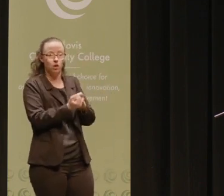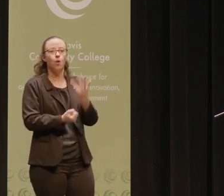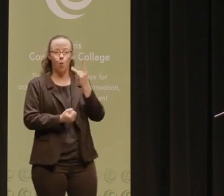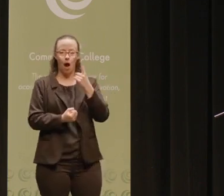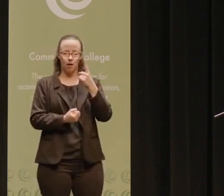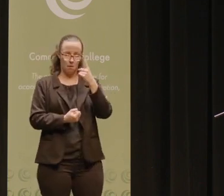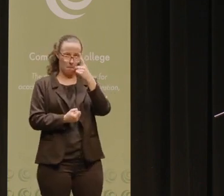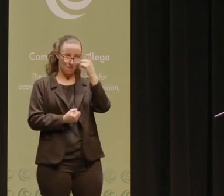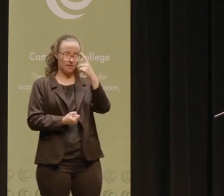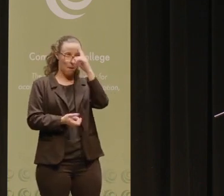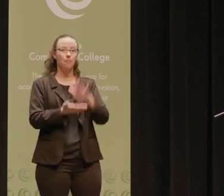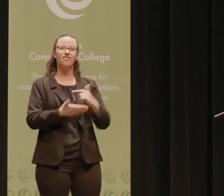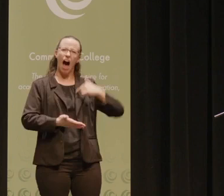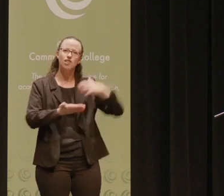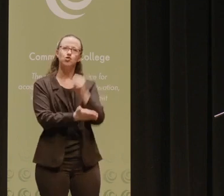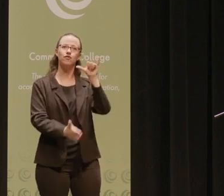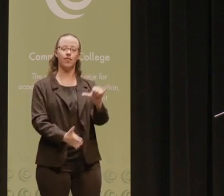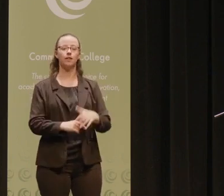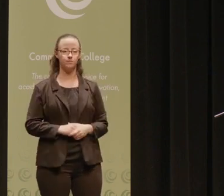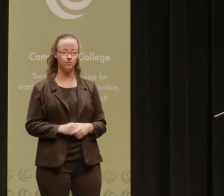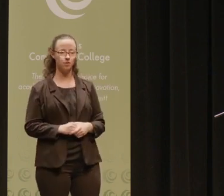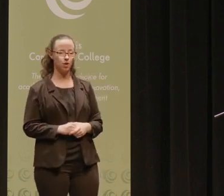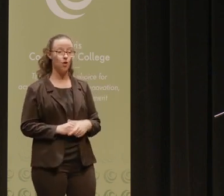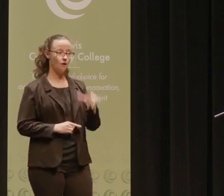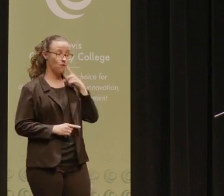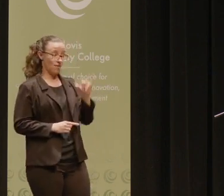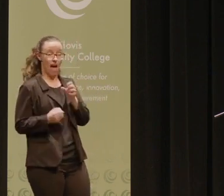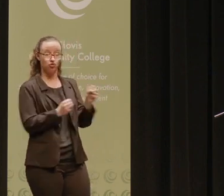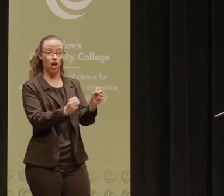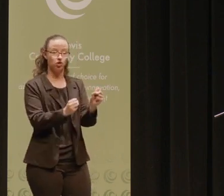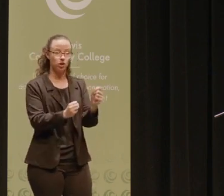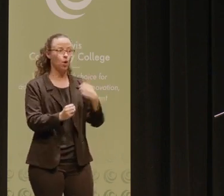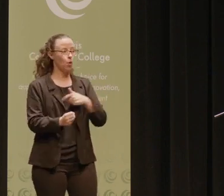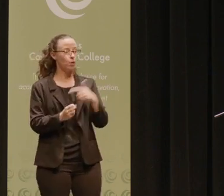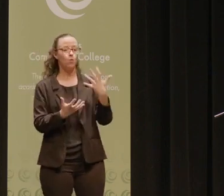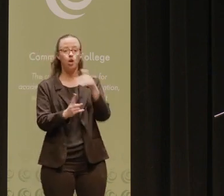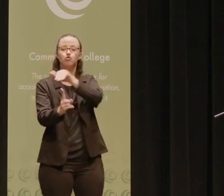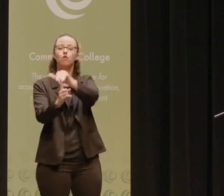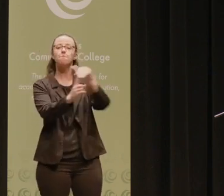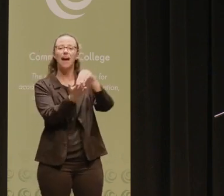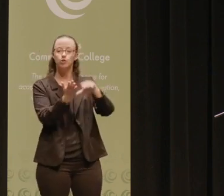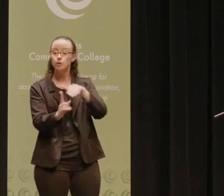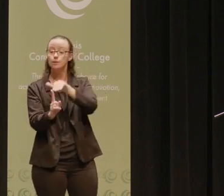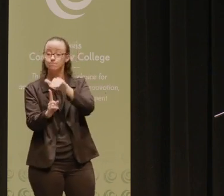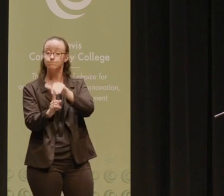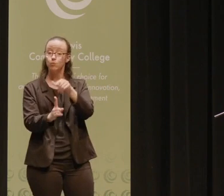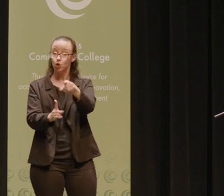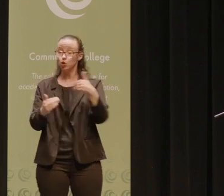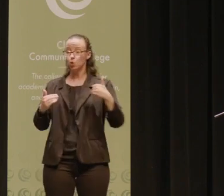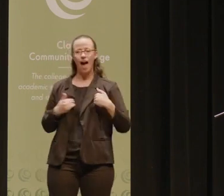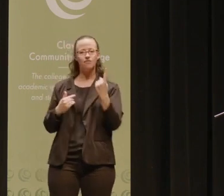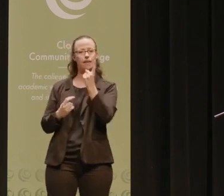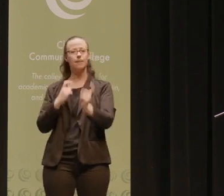they believe they deserve them. So a big takeaway from this strategy is to consistently remind students that they have